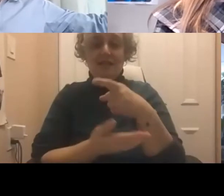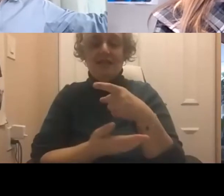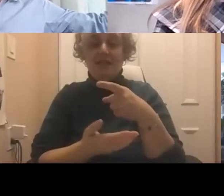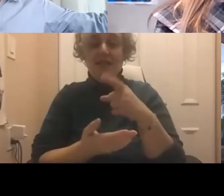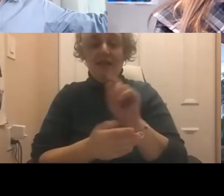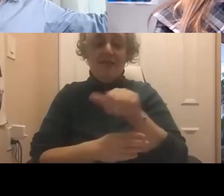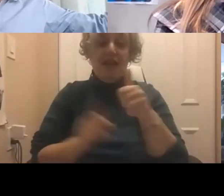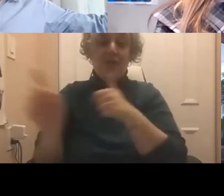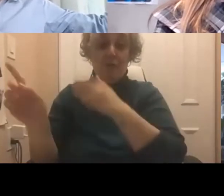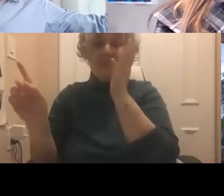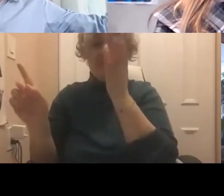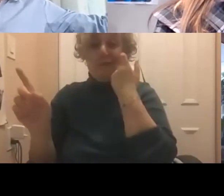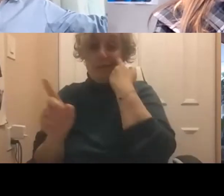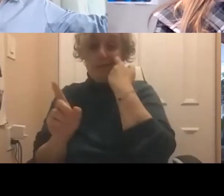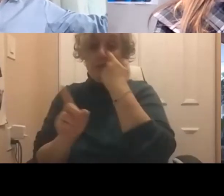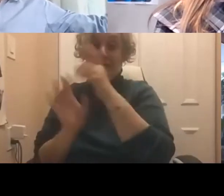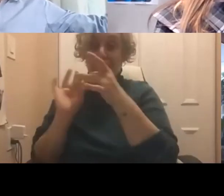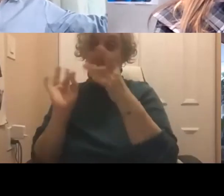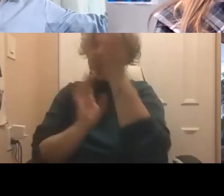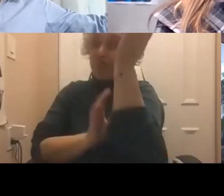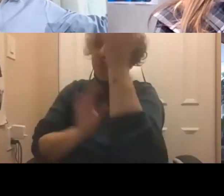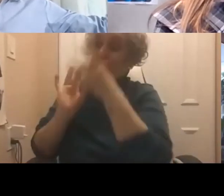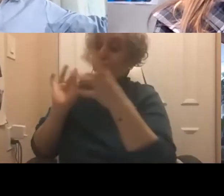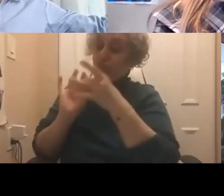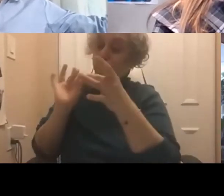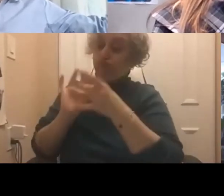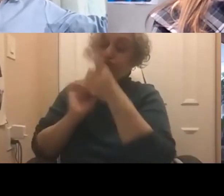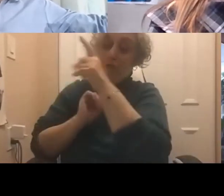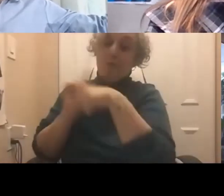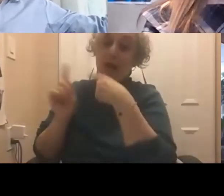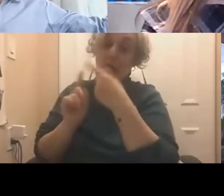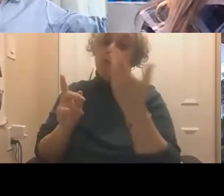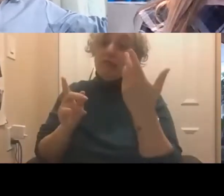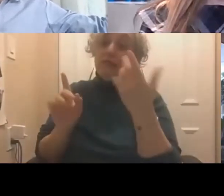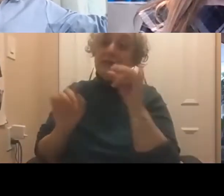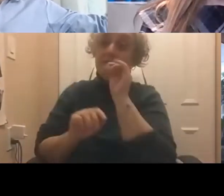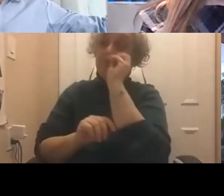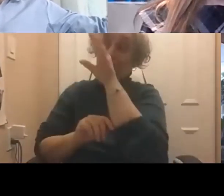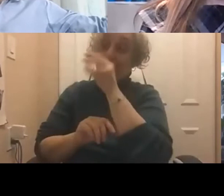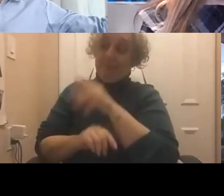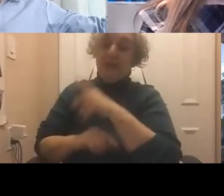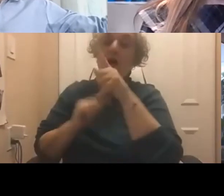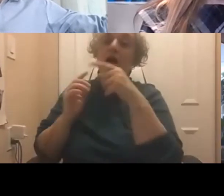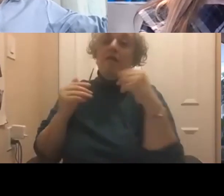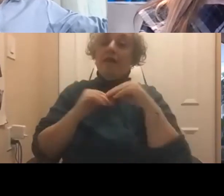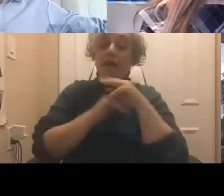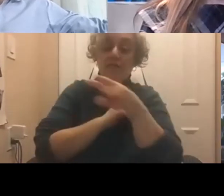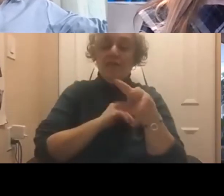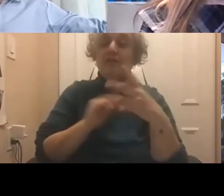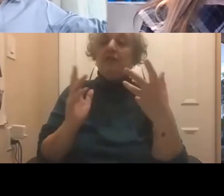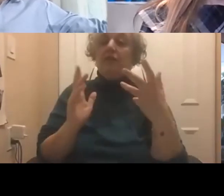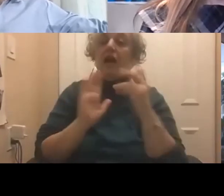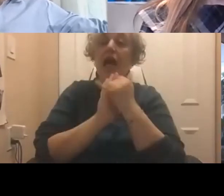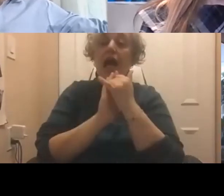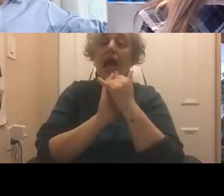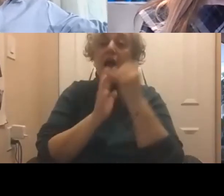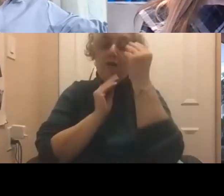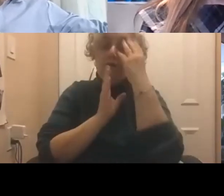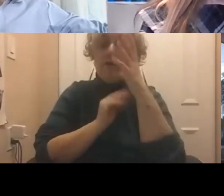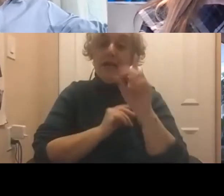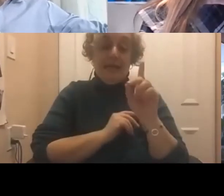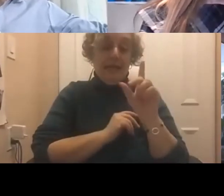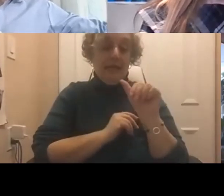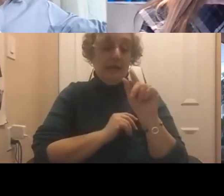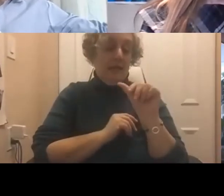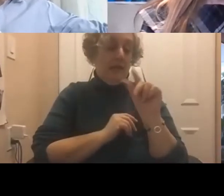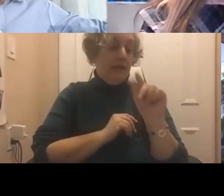presentation that I just gave. And the influence of how data is used not